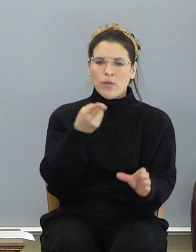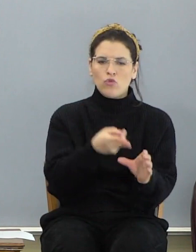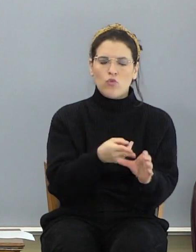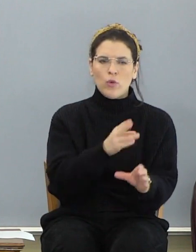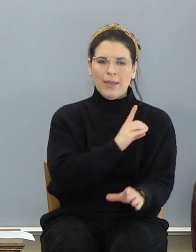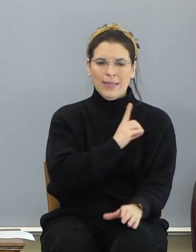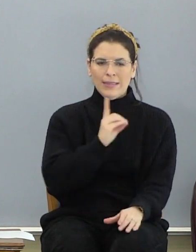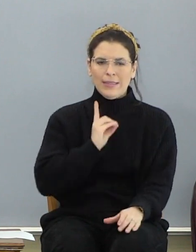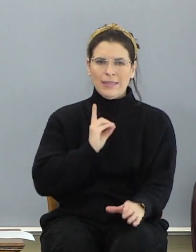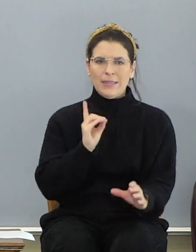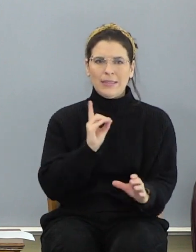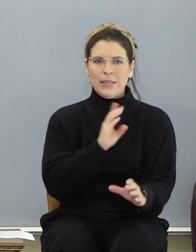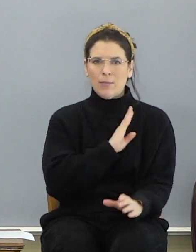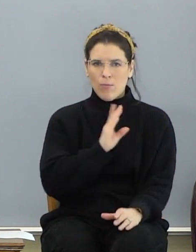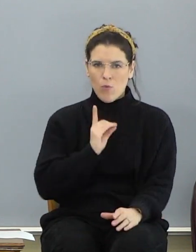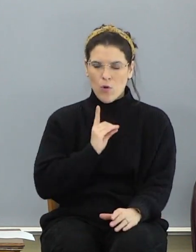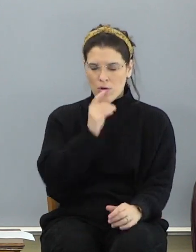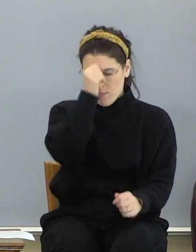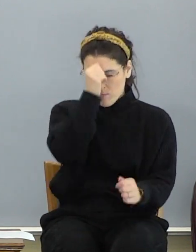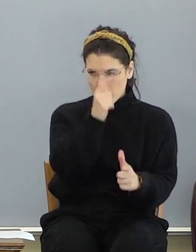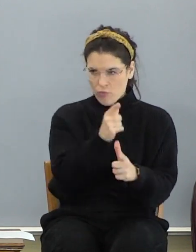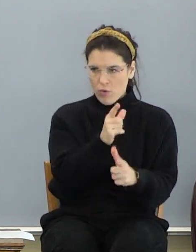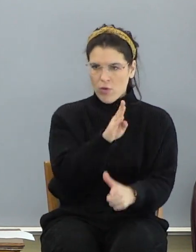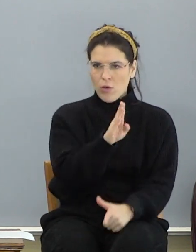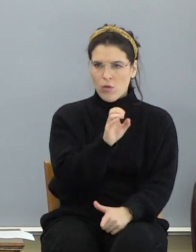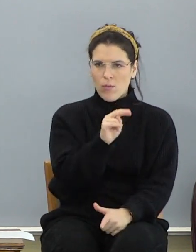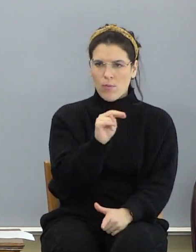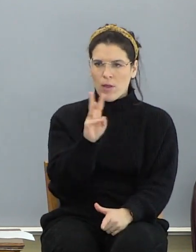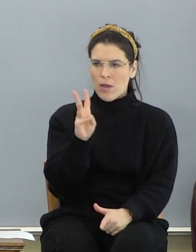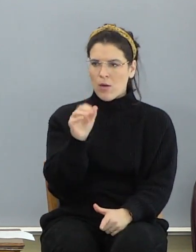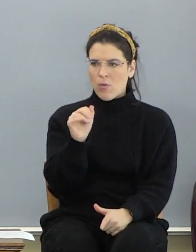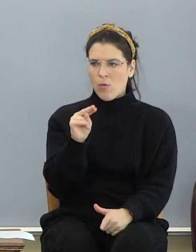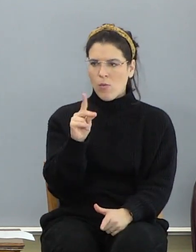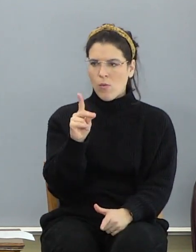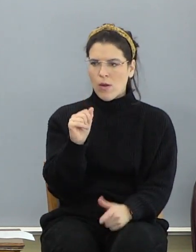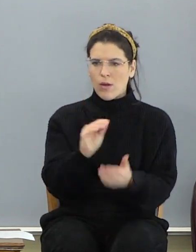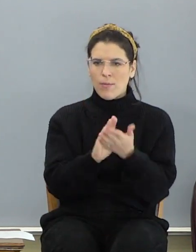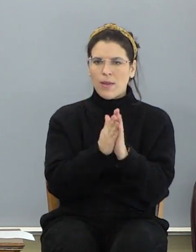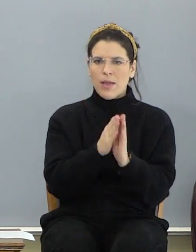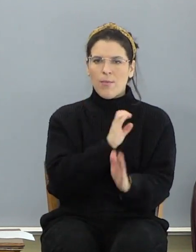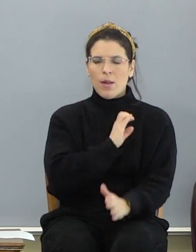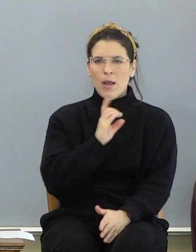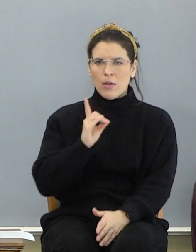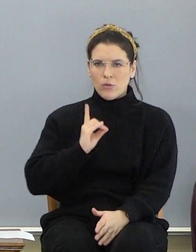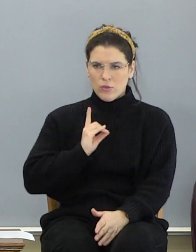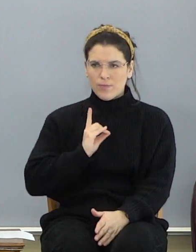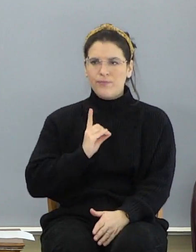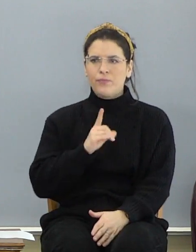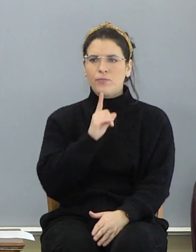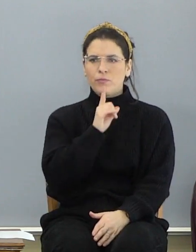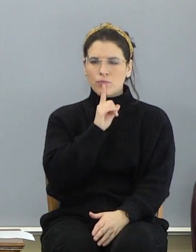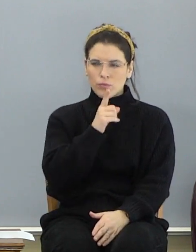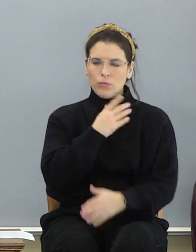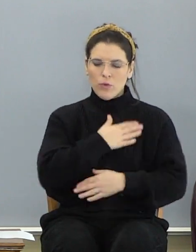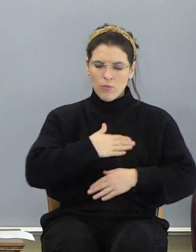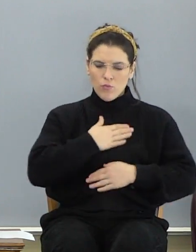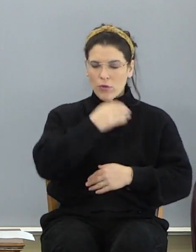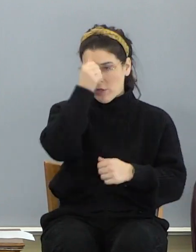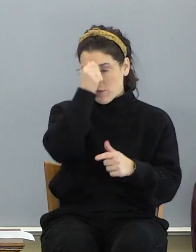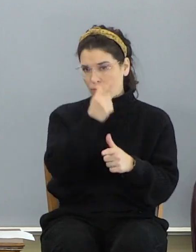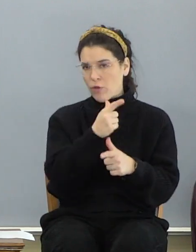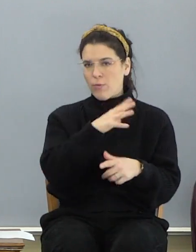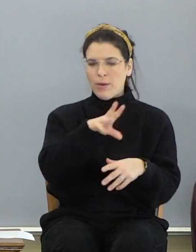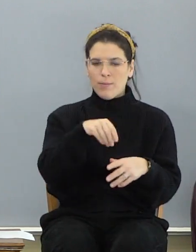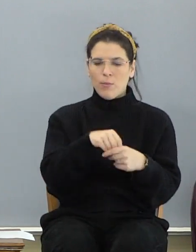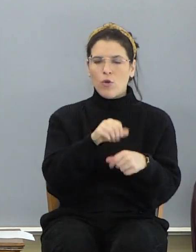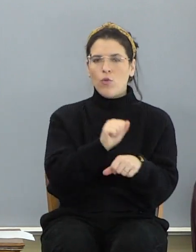and we appreciate that. Brother Ben Wanda joined our elder board. So we appreciate these brothers being willing to be a part of the work and the